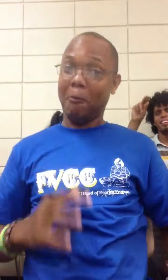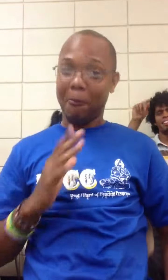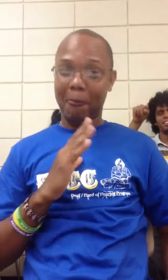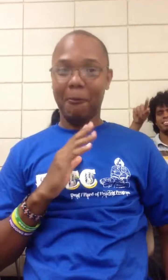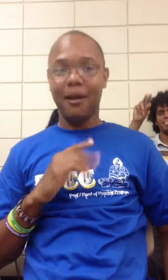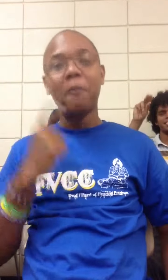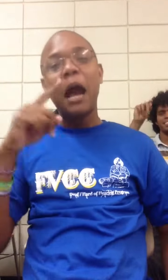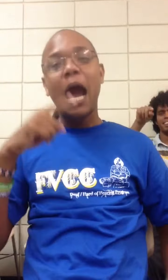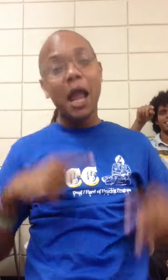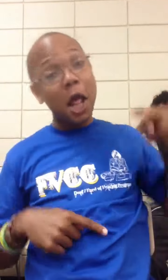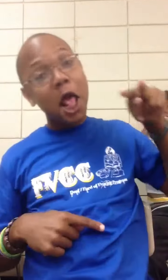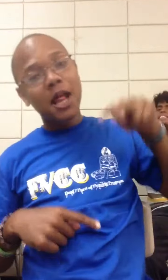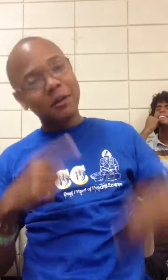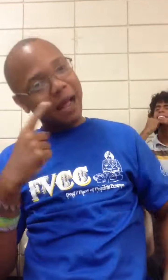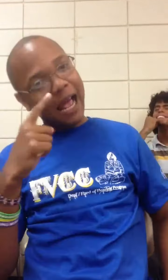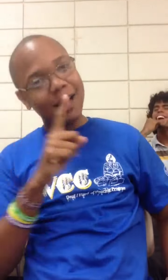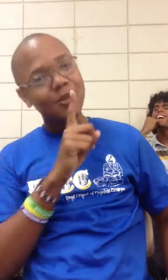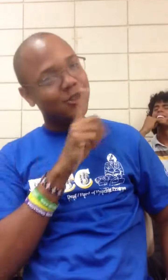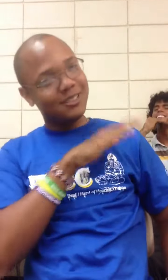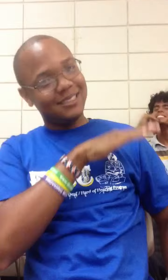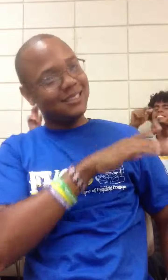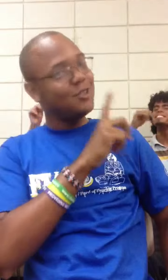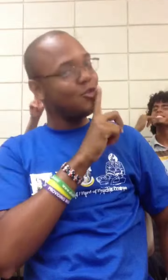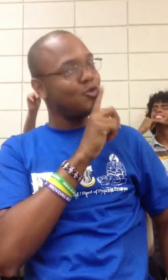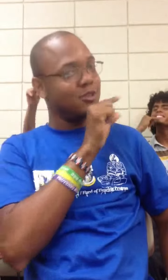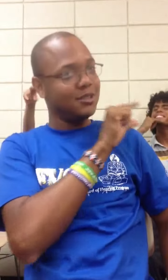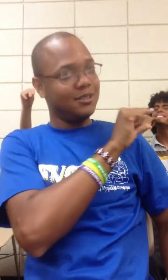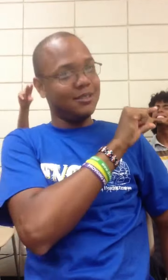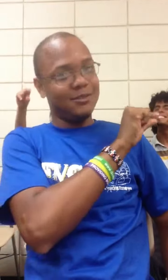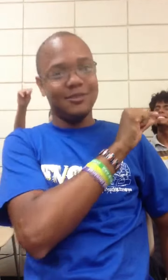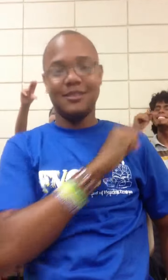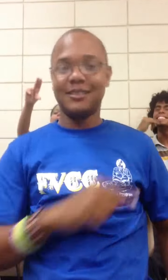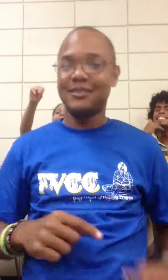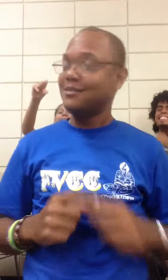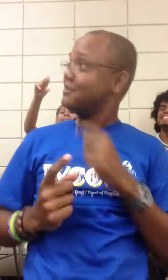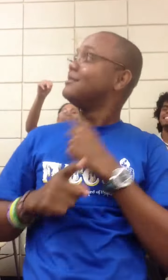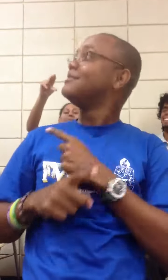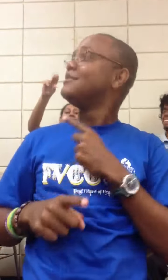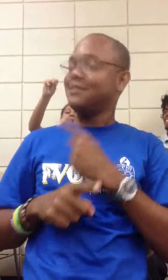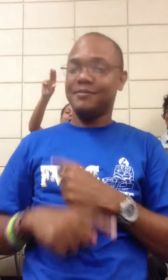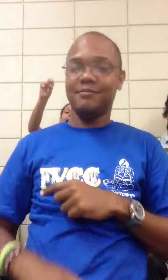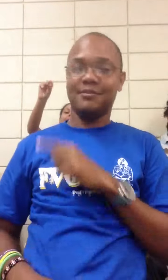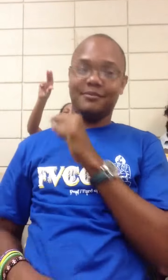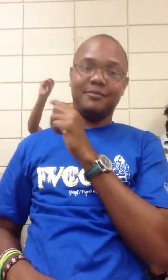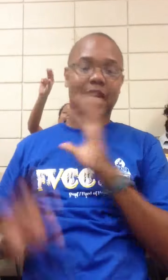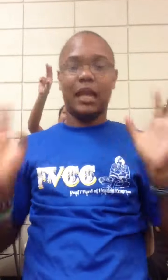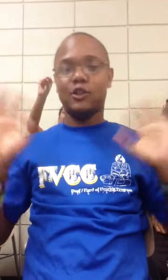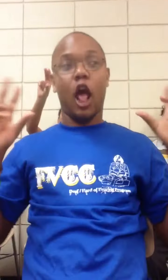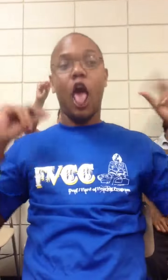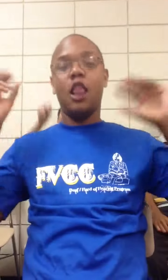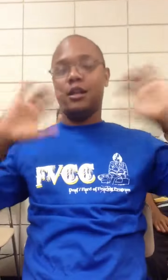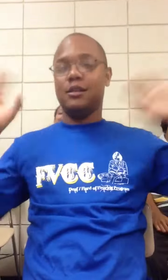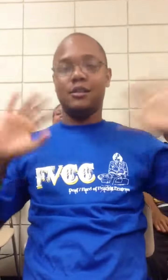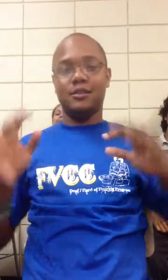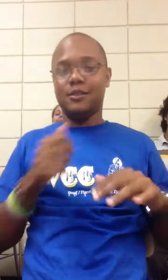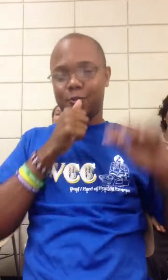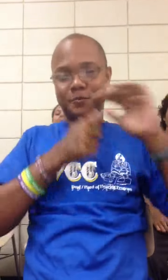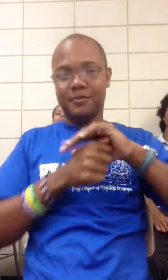¿Todo sabéis lo que es esto? El materialismo, ¿verdad? Es el copiar el trabajo de una persona y pon esto